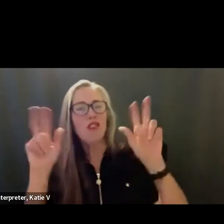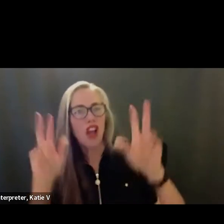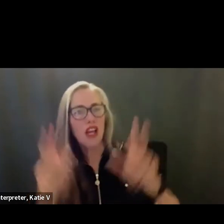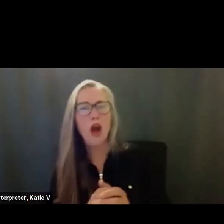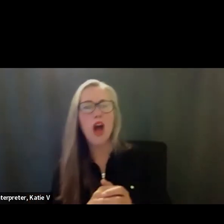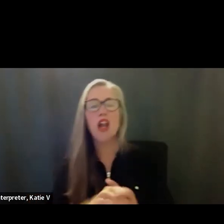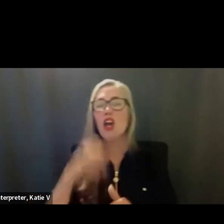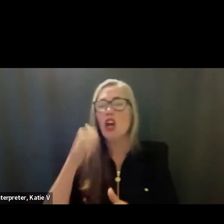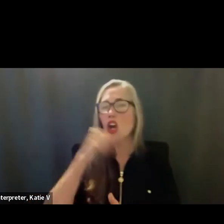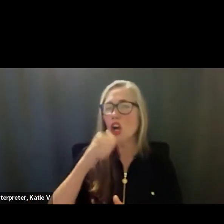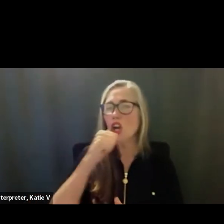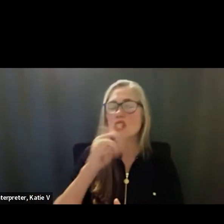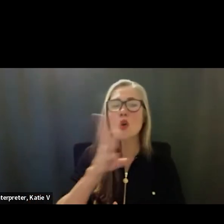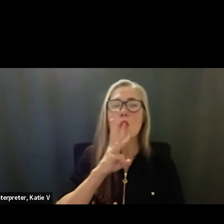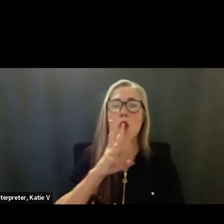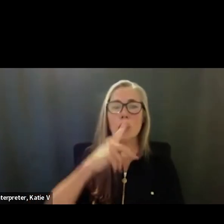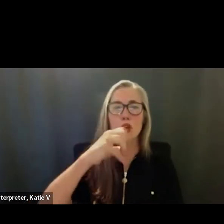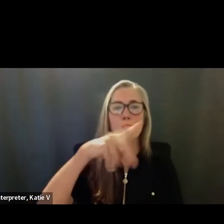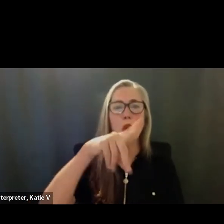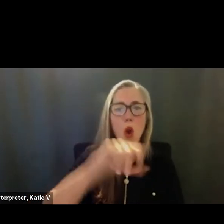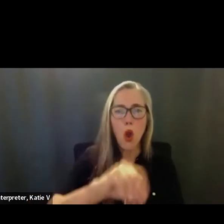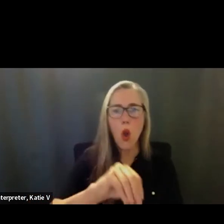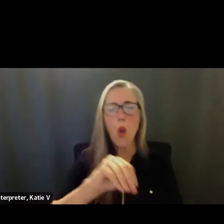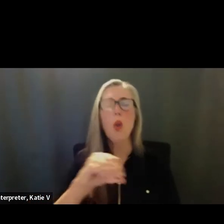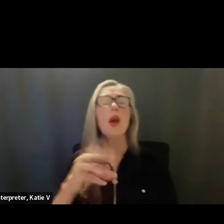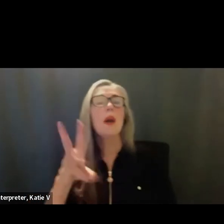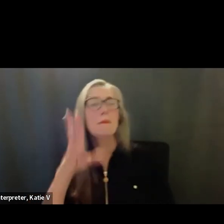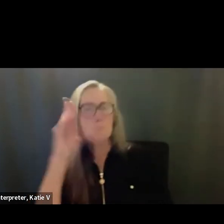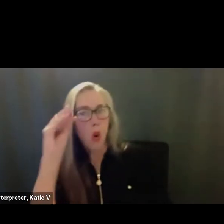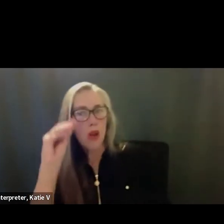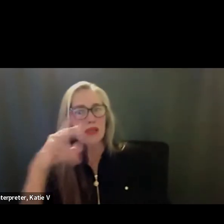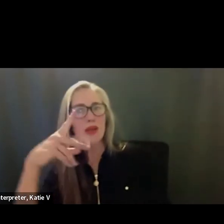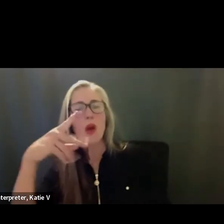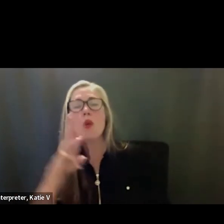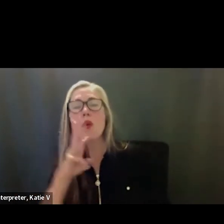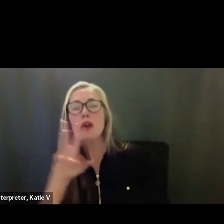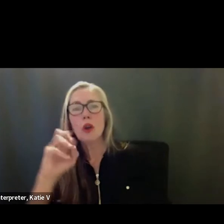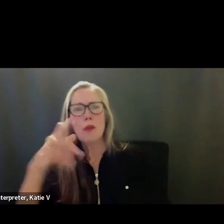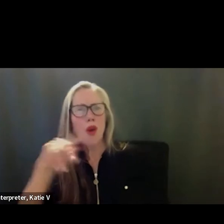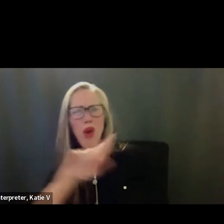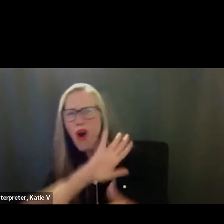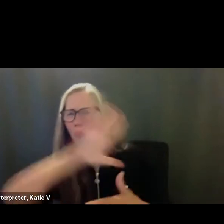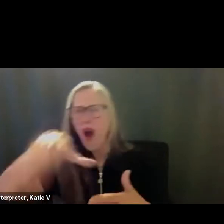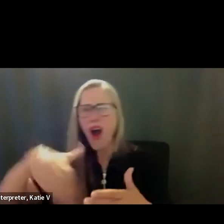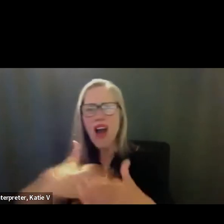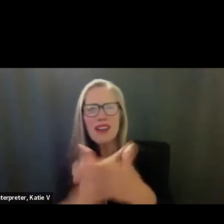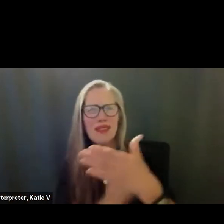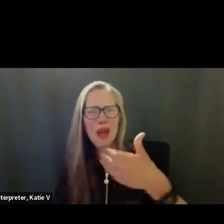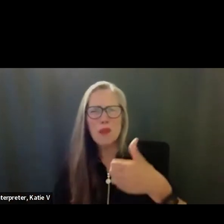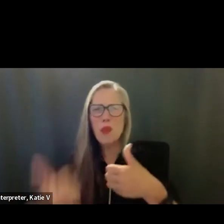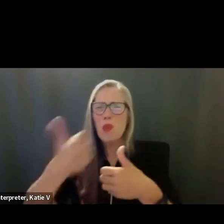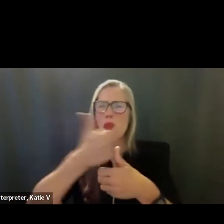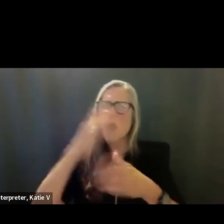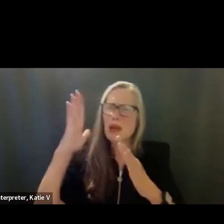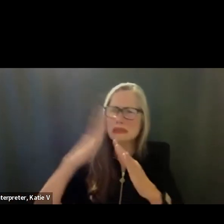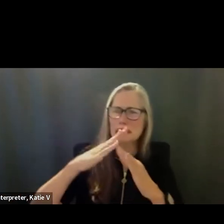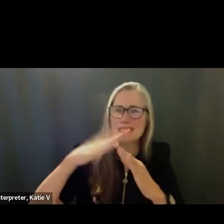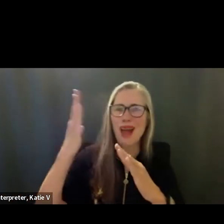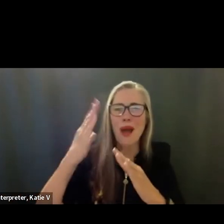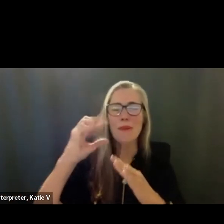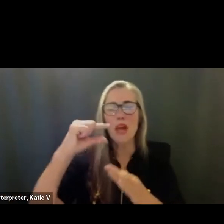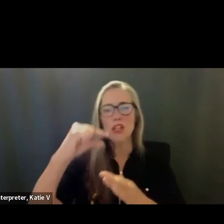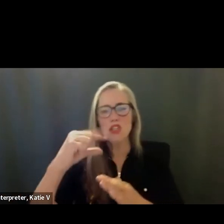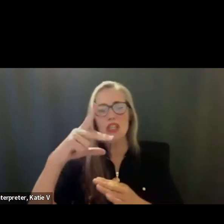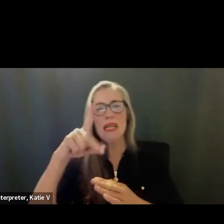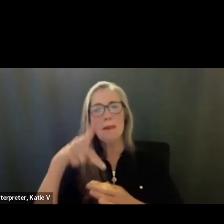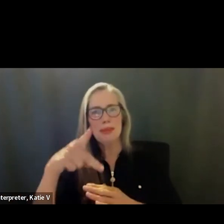So as a team, they have the highest total GPA in all of Southern California. So we're the only high school